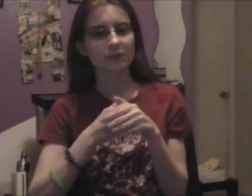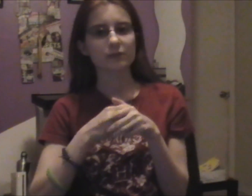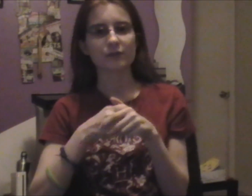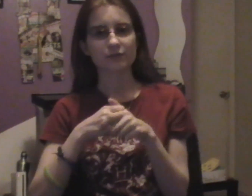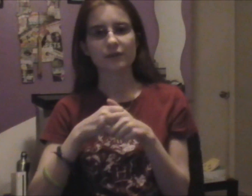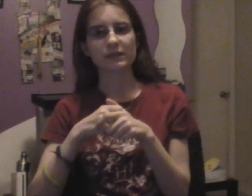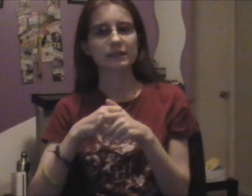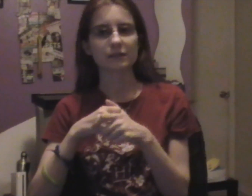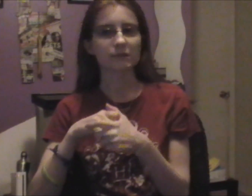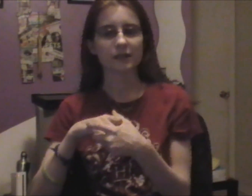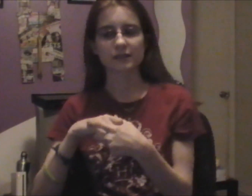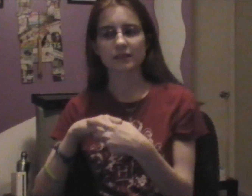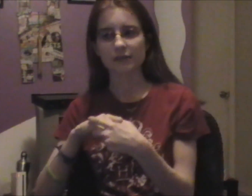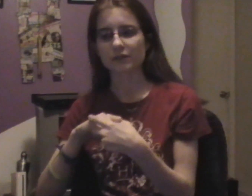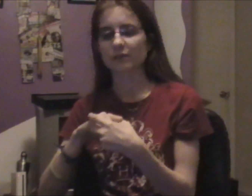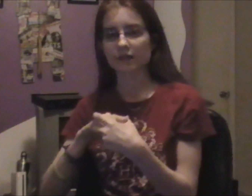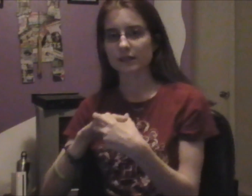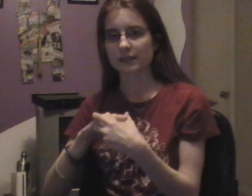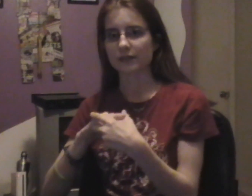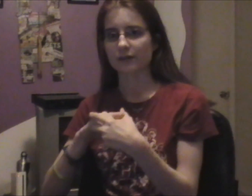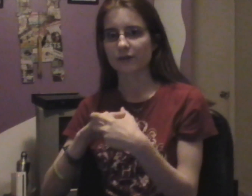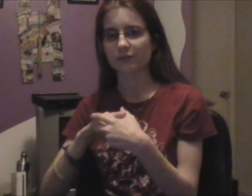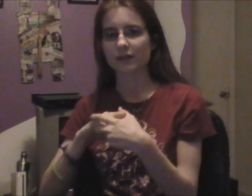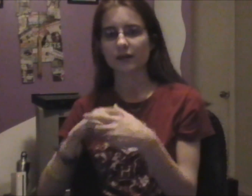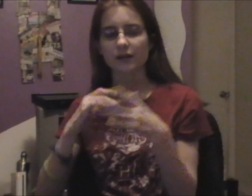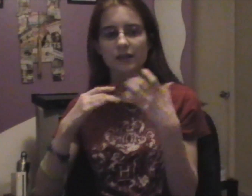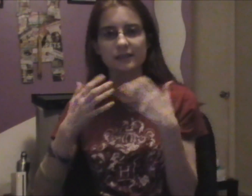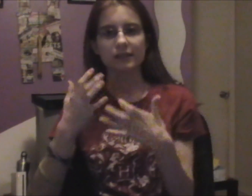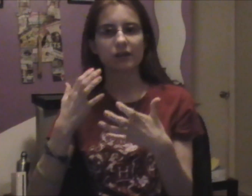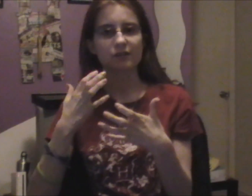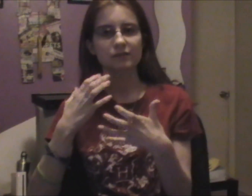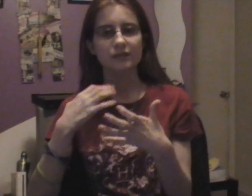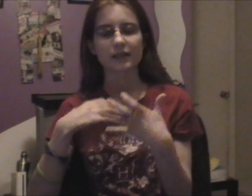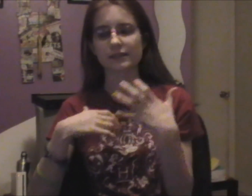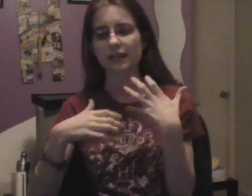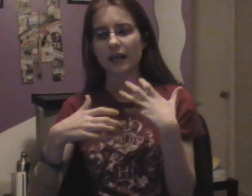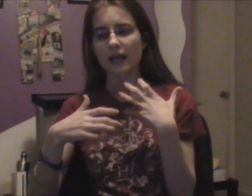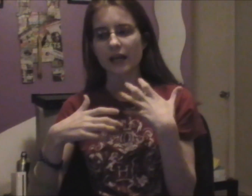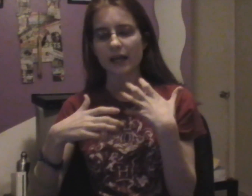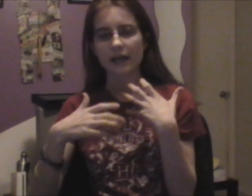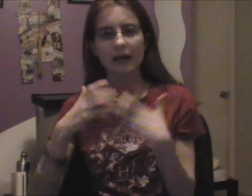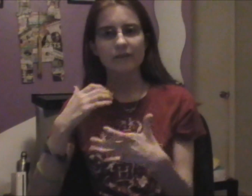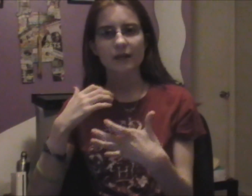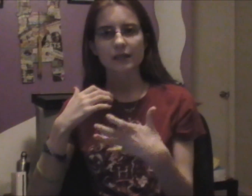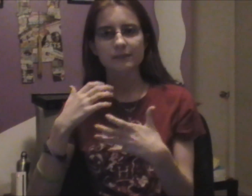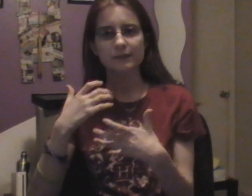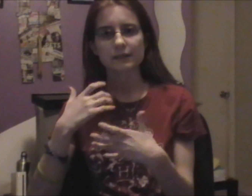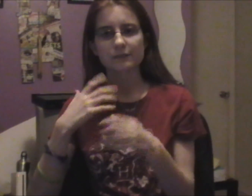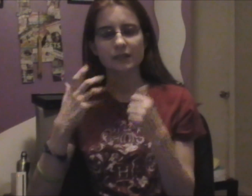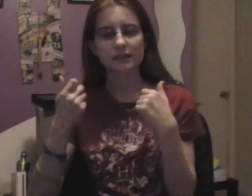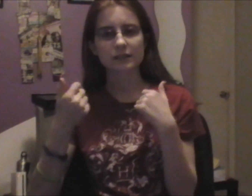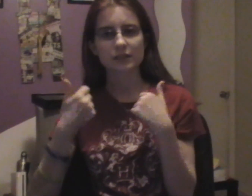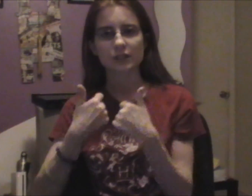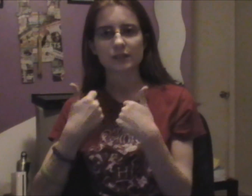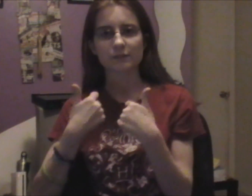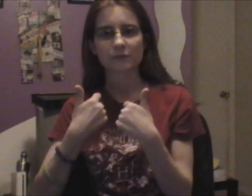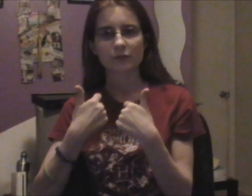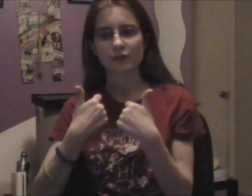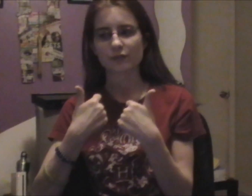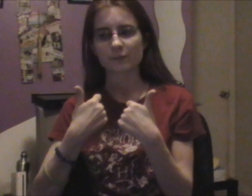probably vote for Kristen because I really want to see her go to VidCon and see all of her friends and have that experience because she's a wonderful